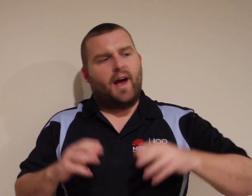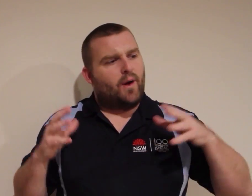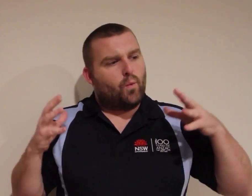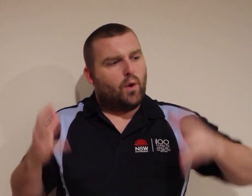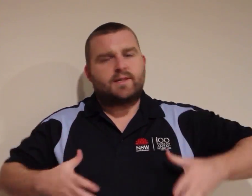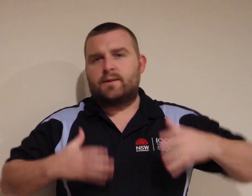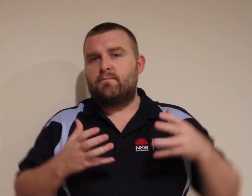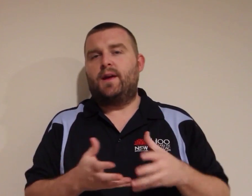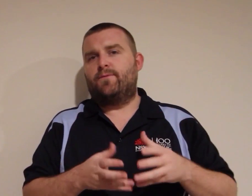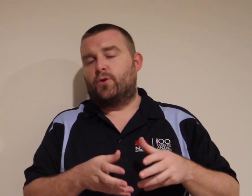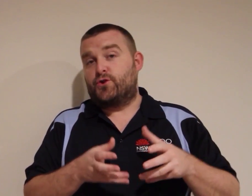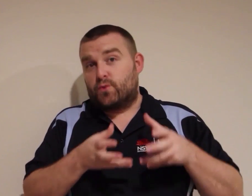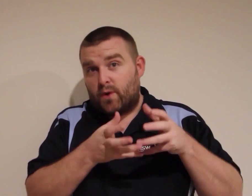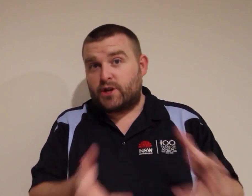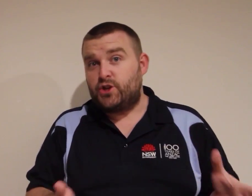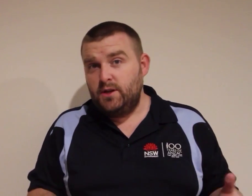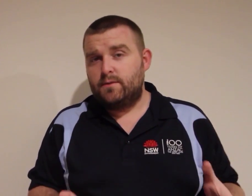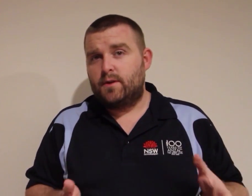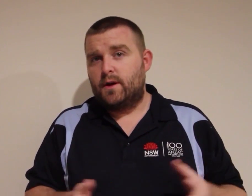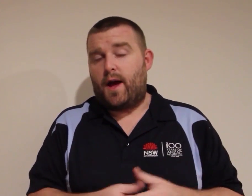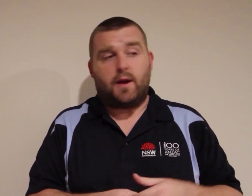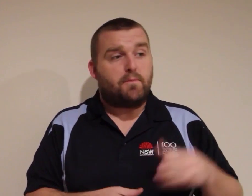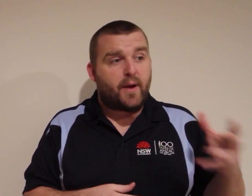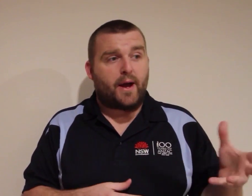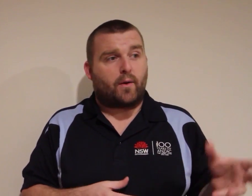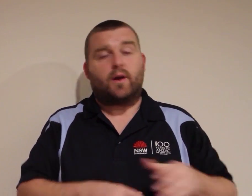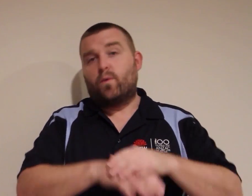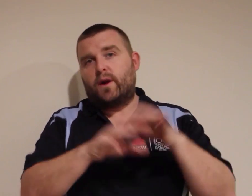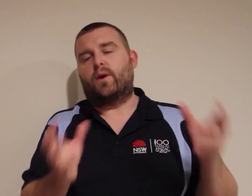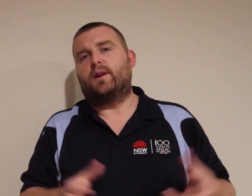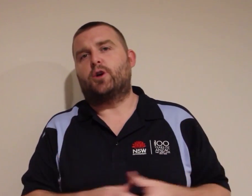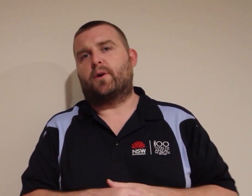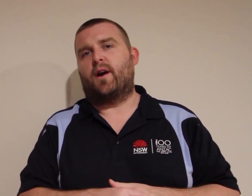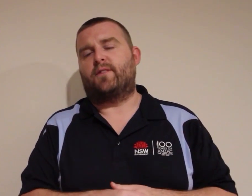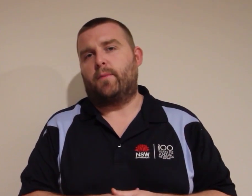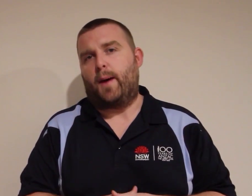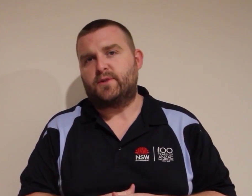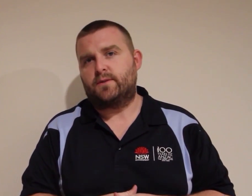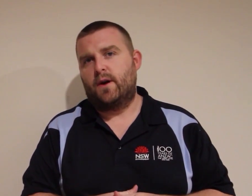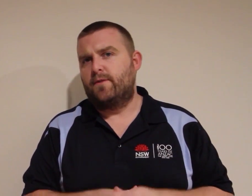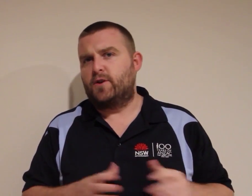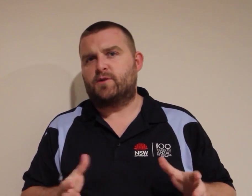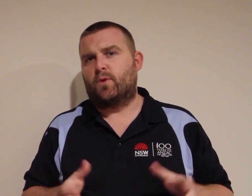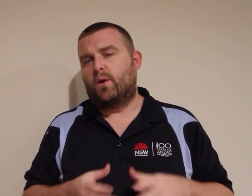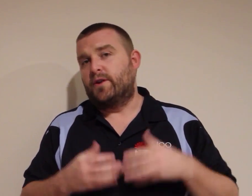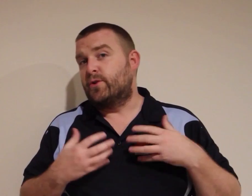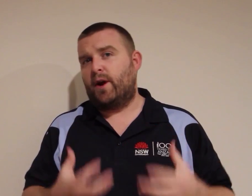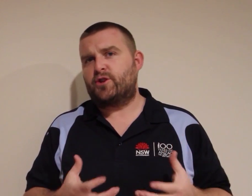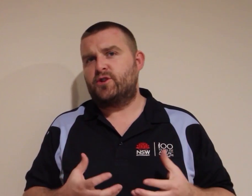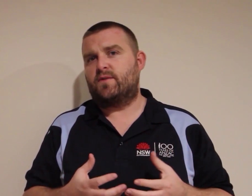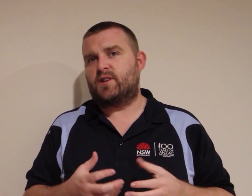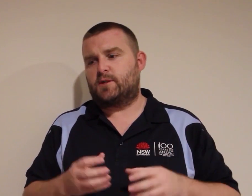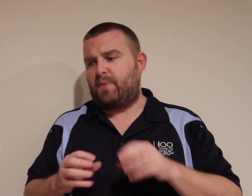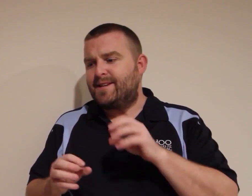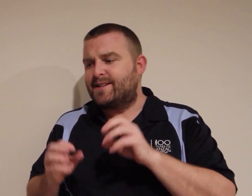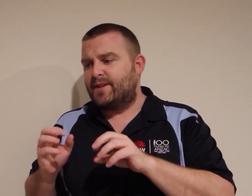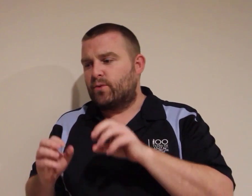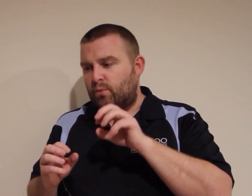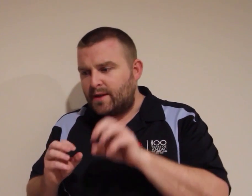what does it mean for direction and bearing when looking at topographic maps. First of all, direction gives us basically the